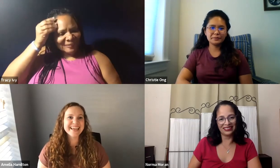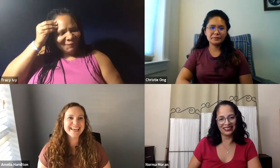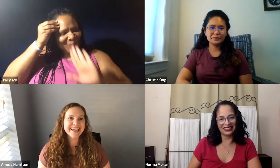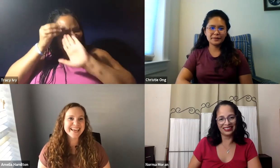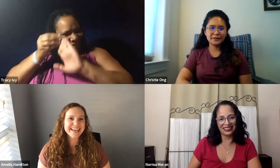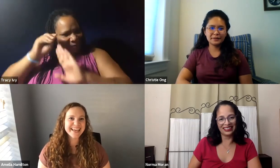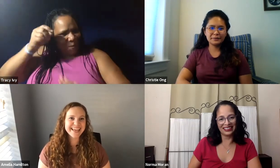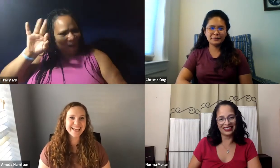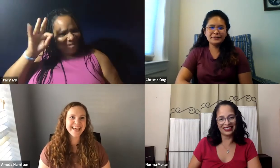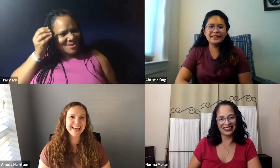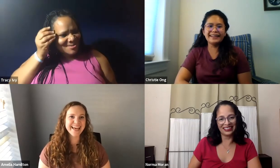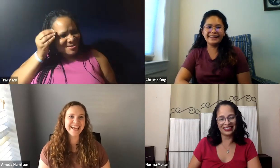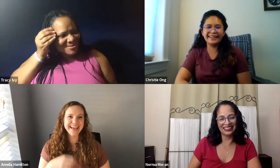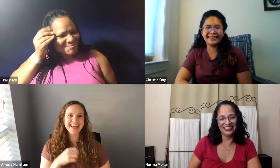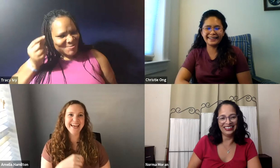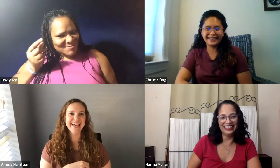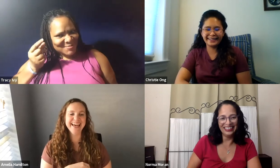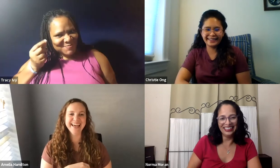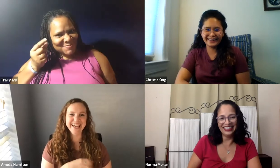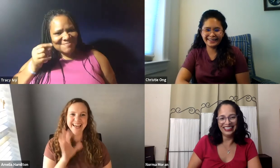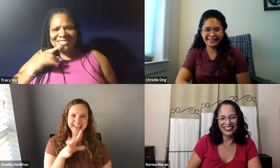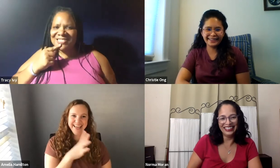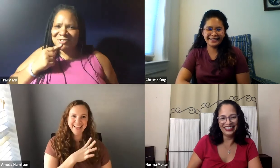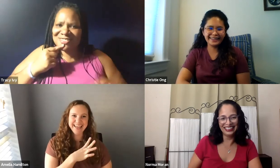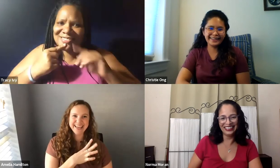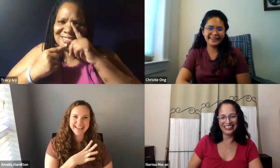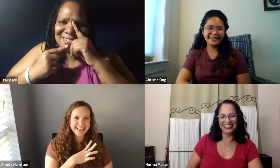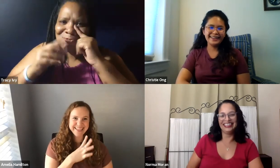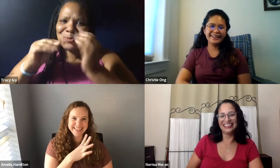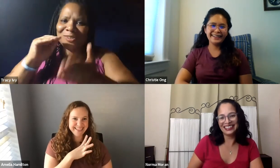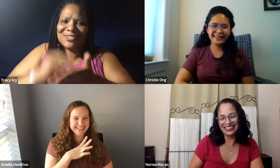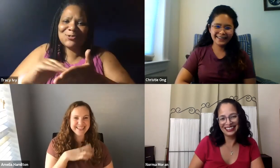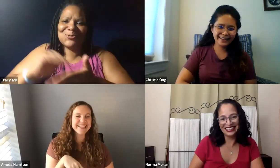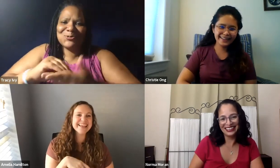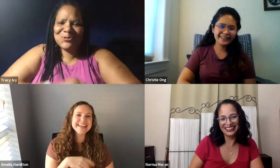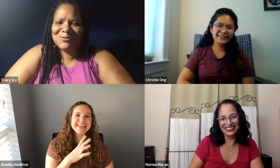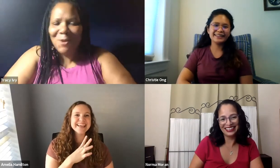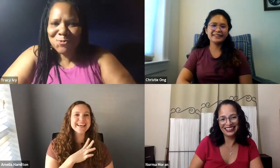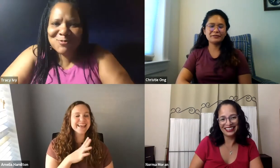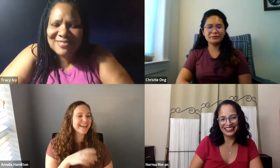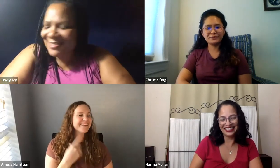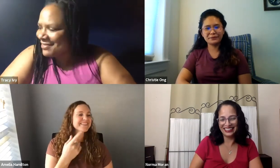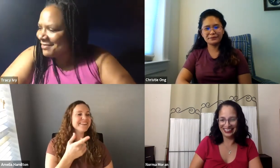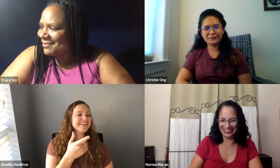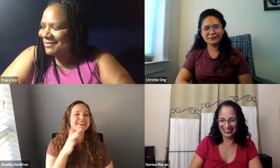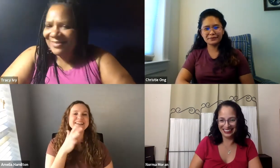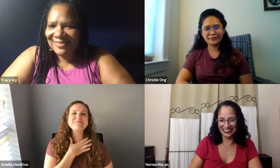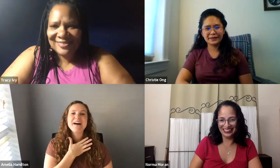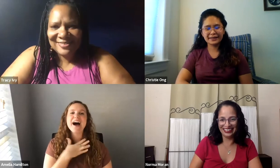All right. I have got to think about what my SVP sign was. Come on, seriously. I should know this. That's